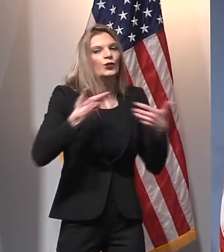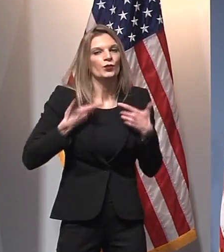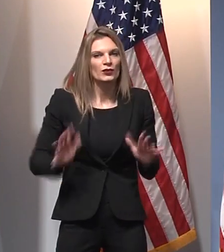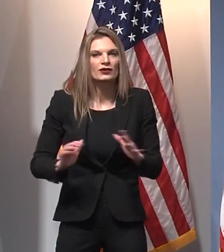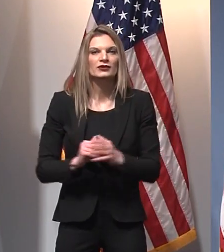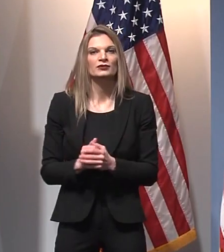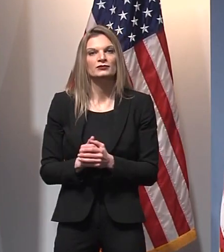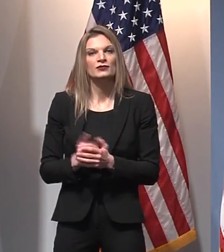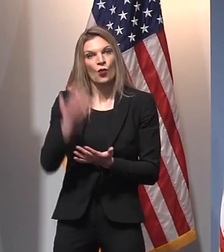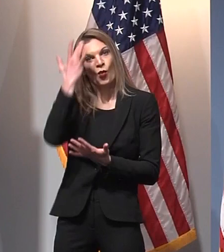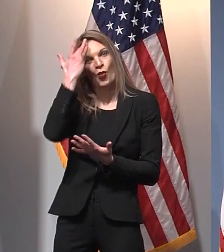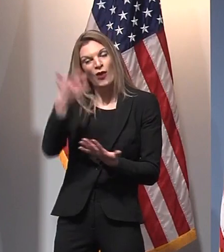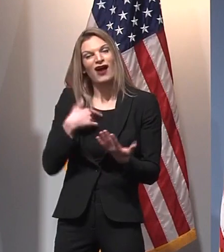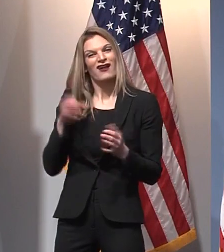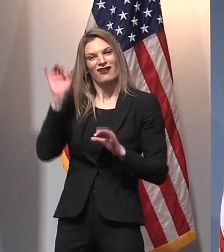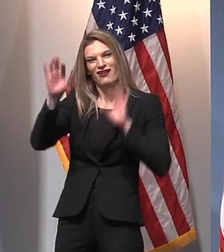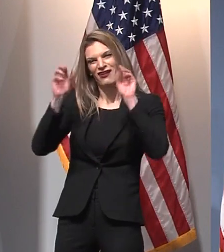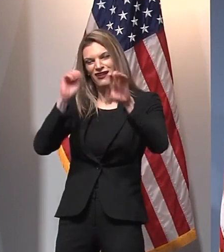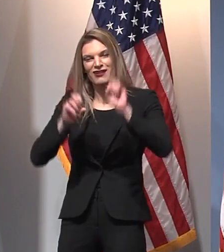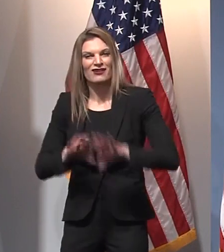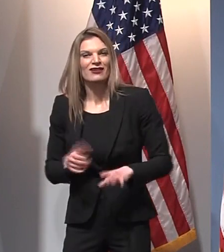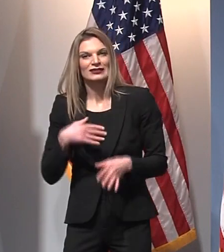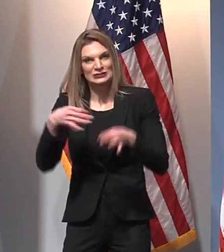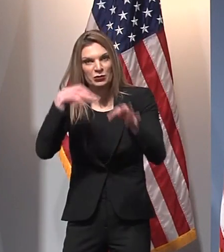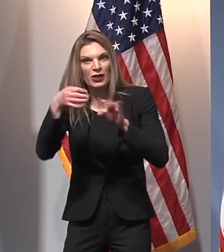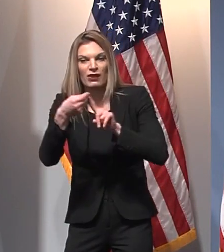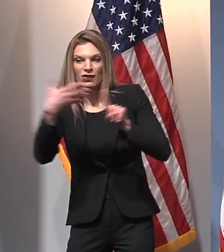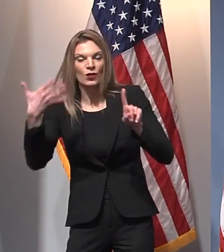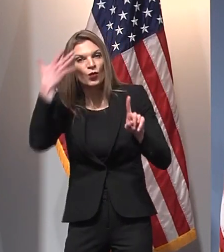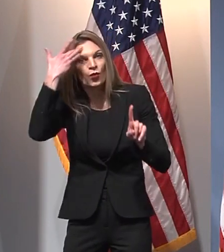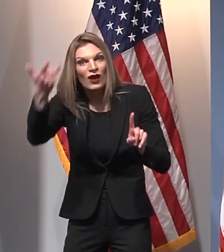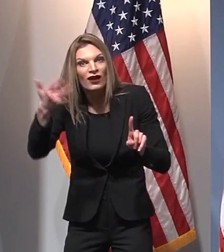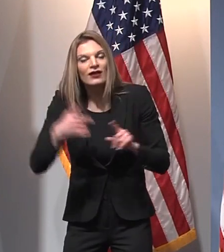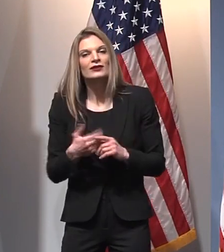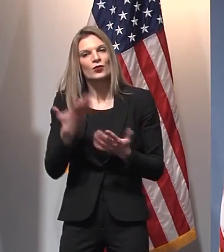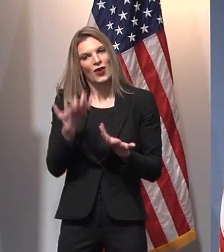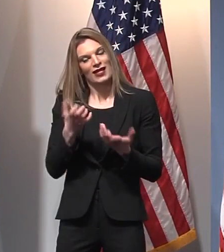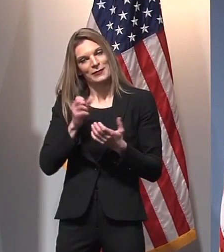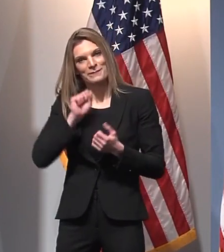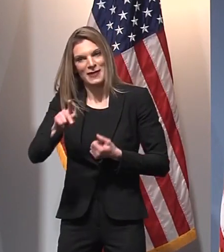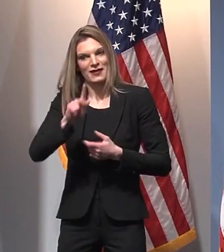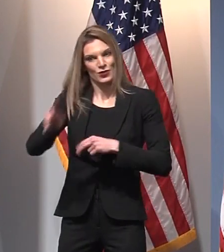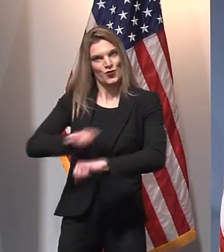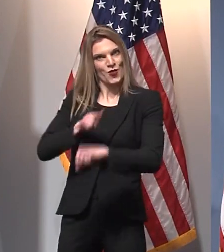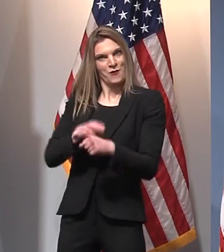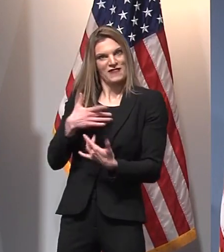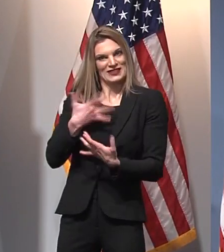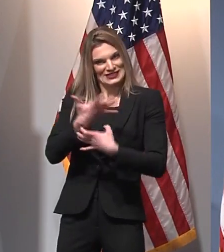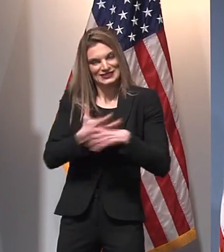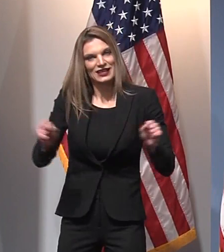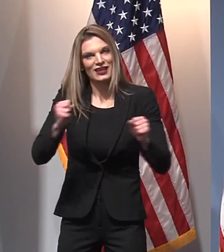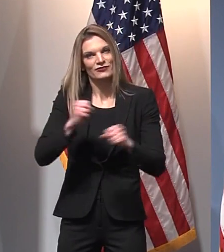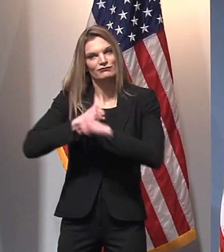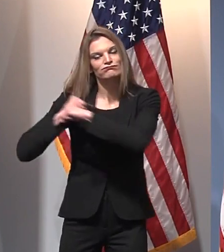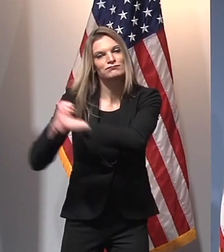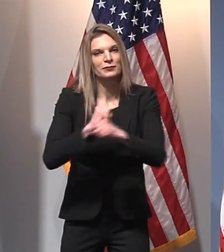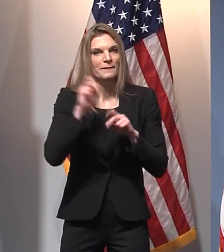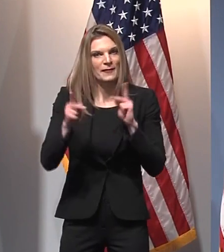return to the classroom safely, so that our small businesses can stay re-engaged, and our state economy can recover.